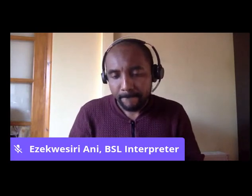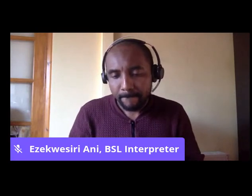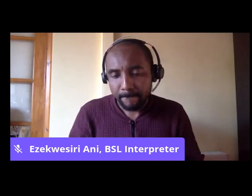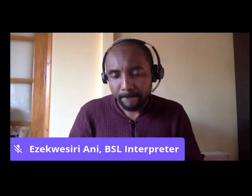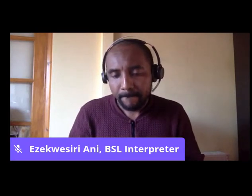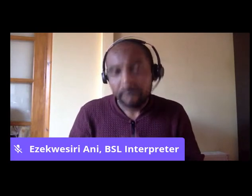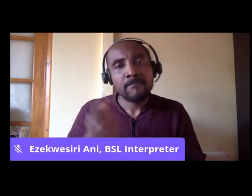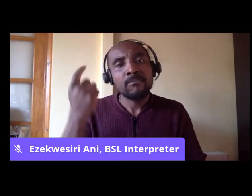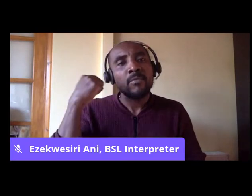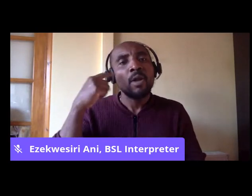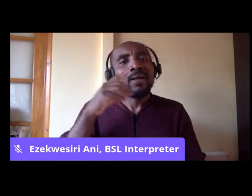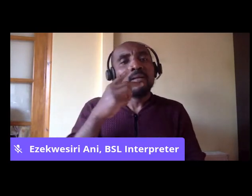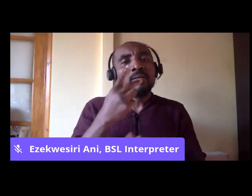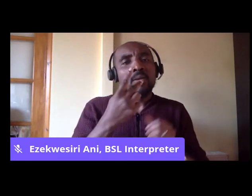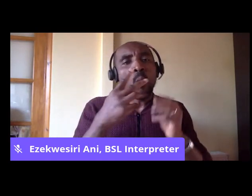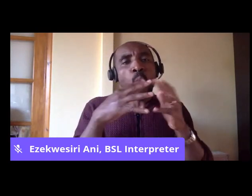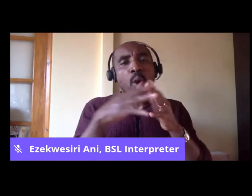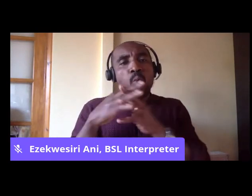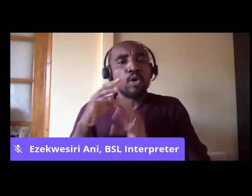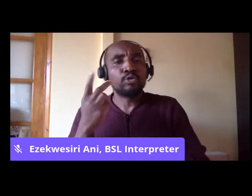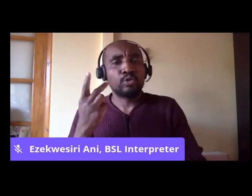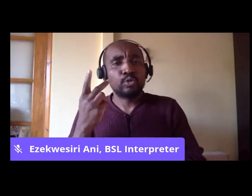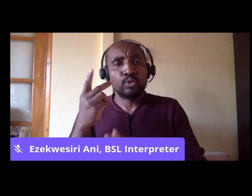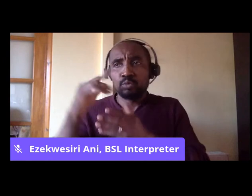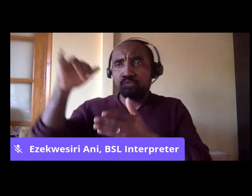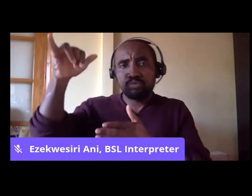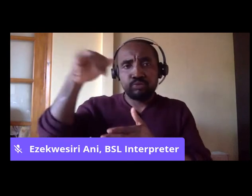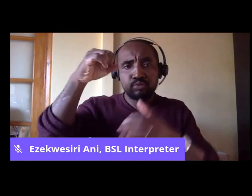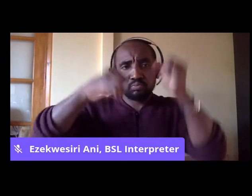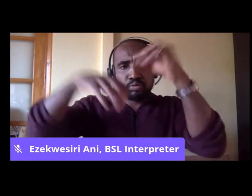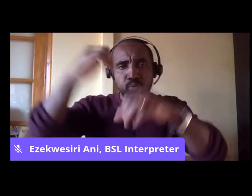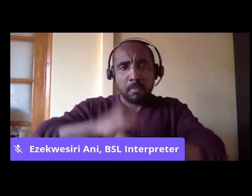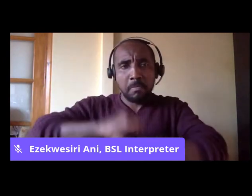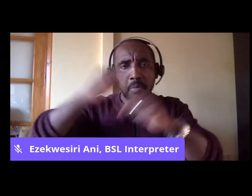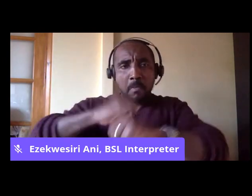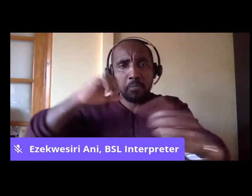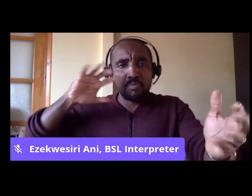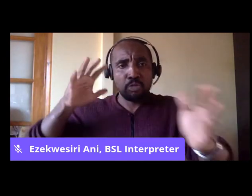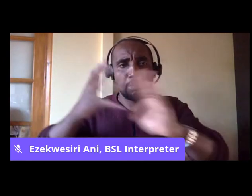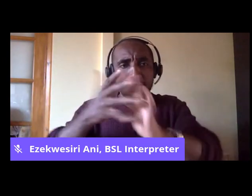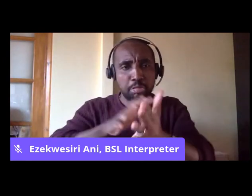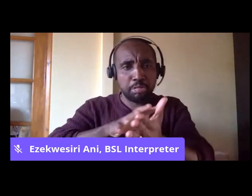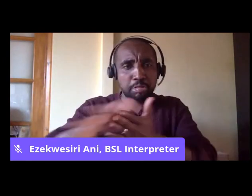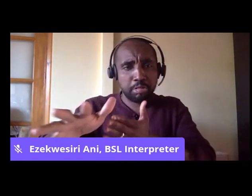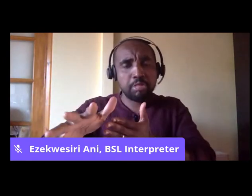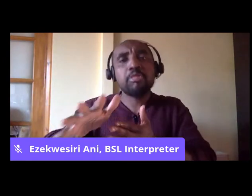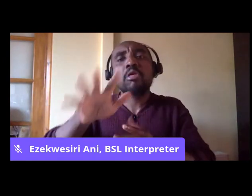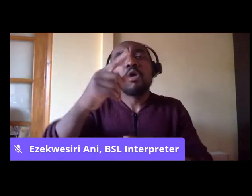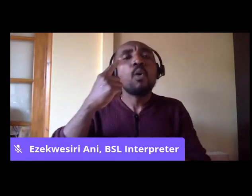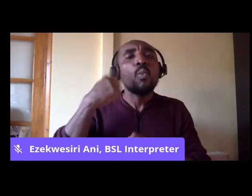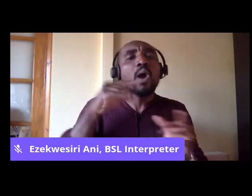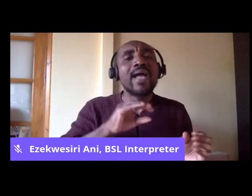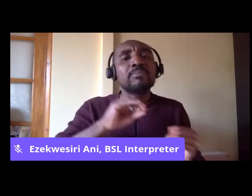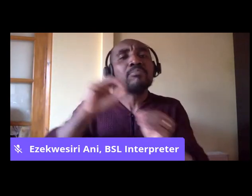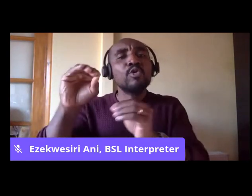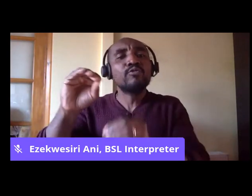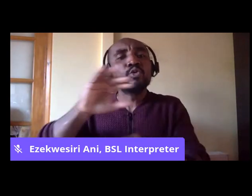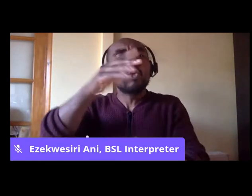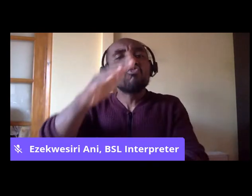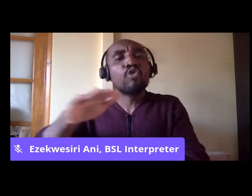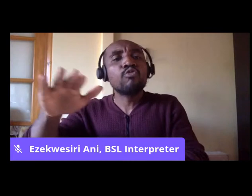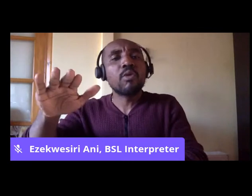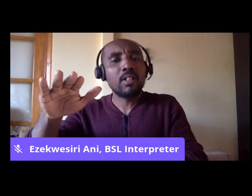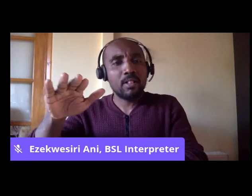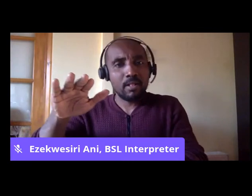blitzed and bombed out, was seeing white flight because people were going to the suburbs or going to outlying areas,